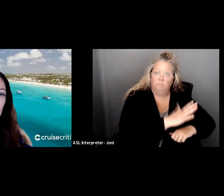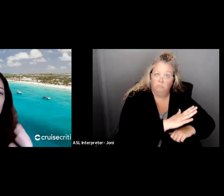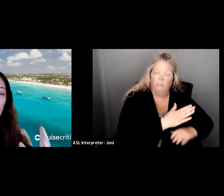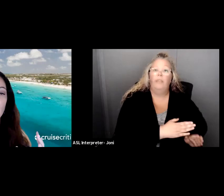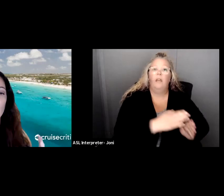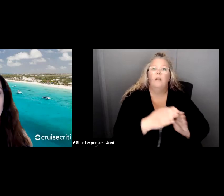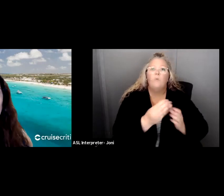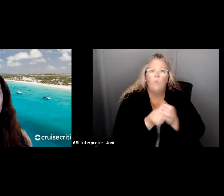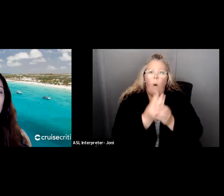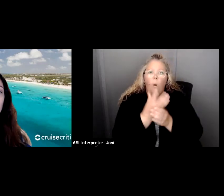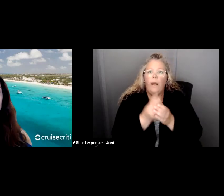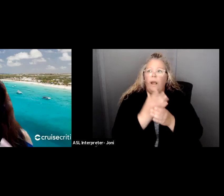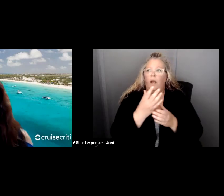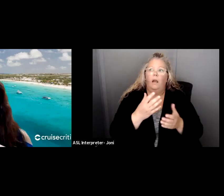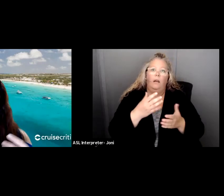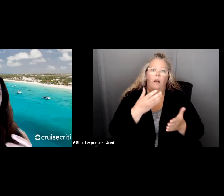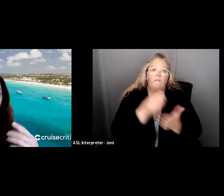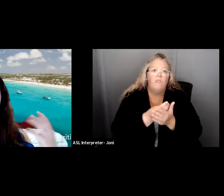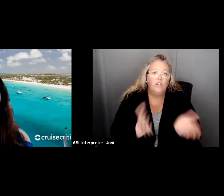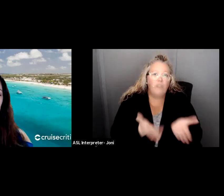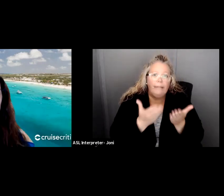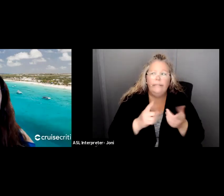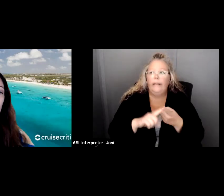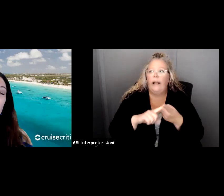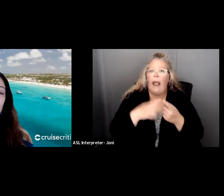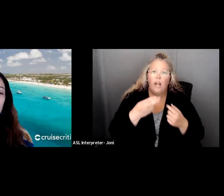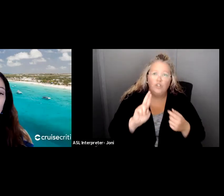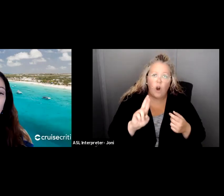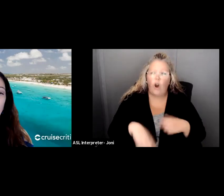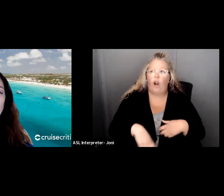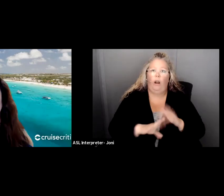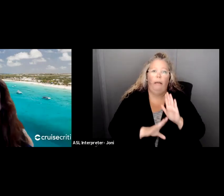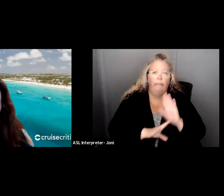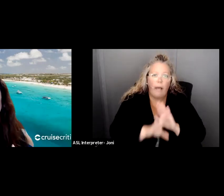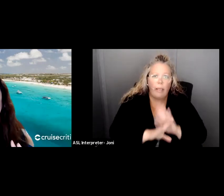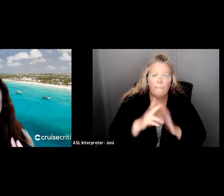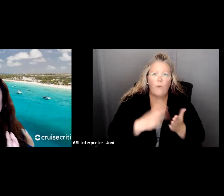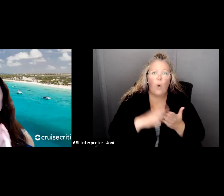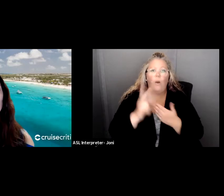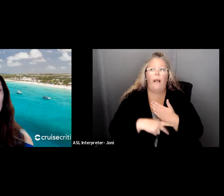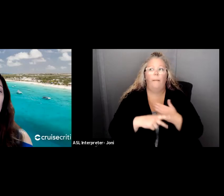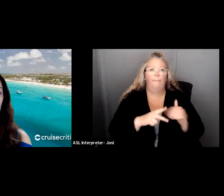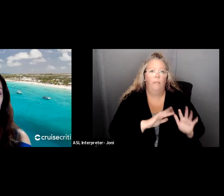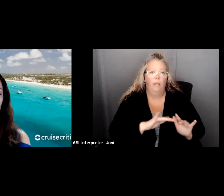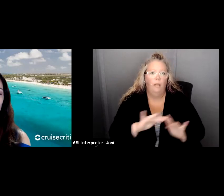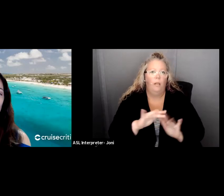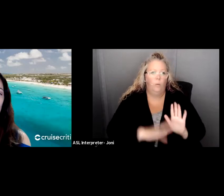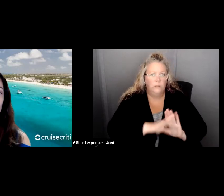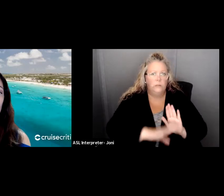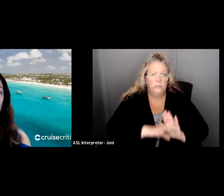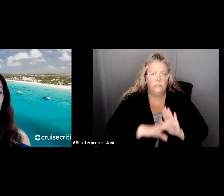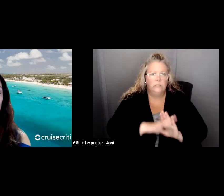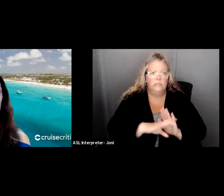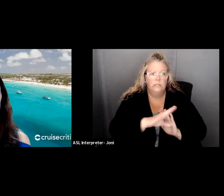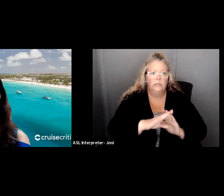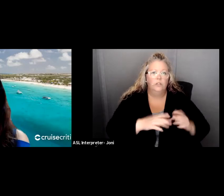fundraising. have all these things. Program development management. You have all these things that you're growing towards